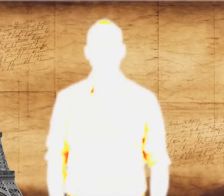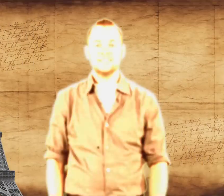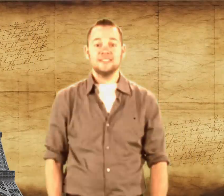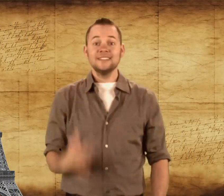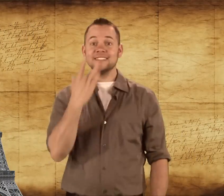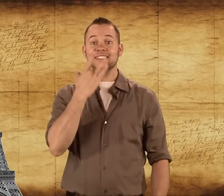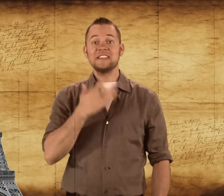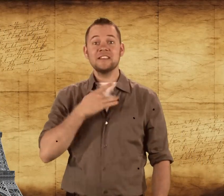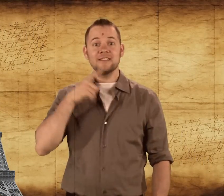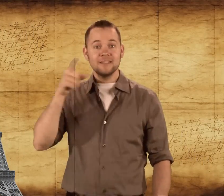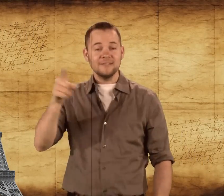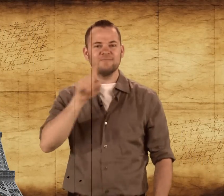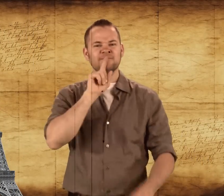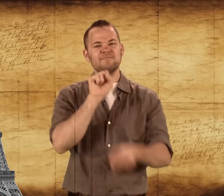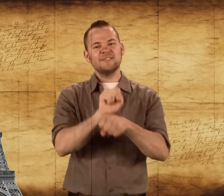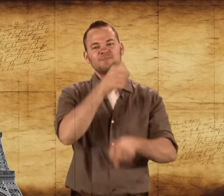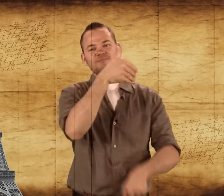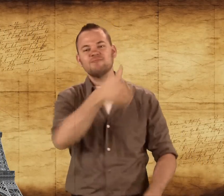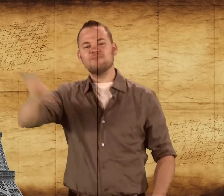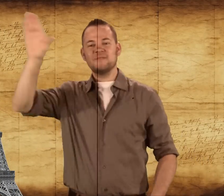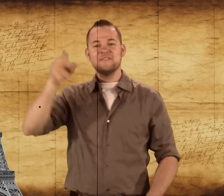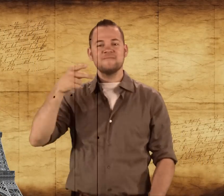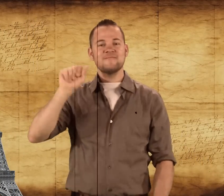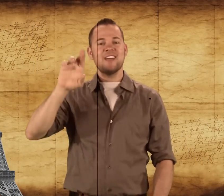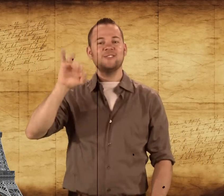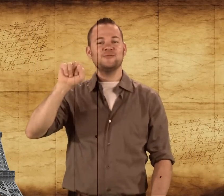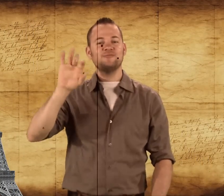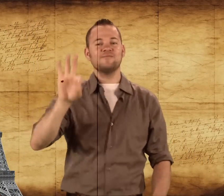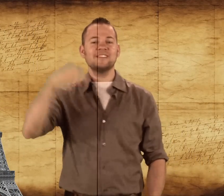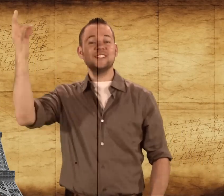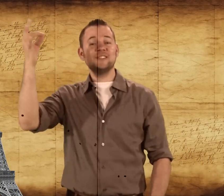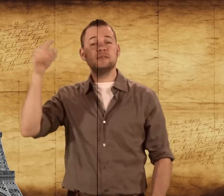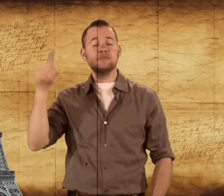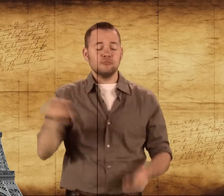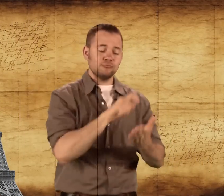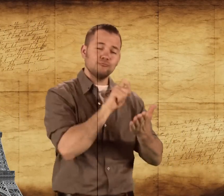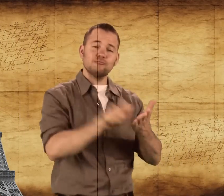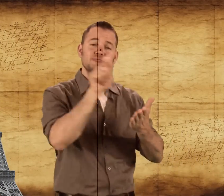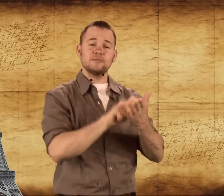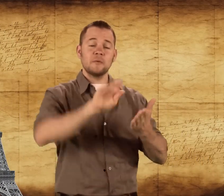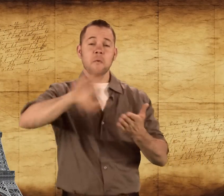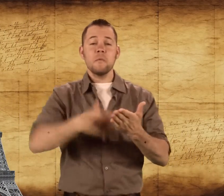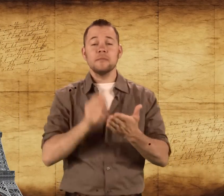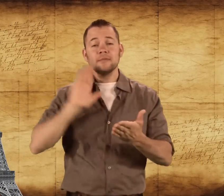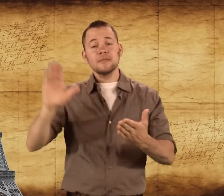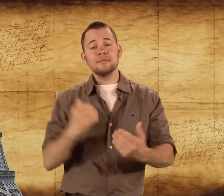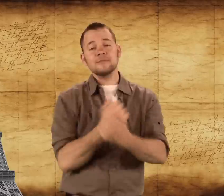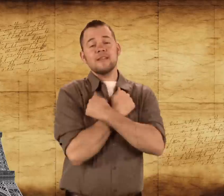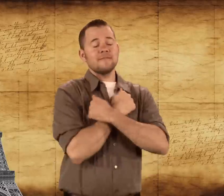When Douglas Hilden was in Paris, he went to Paris and he wrote all of his love letters